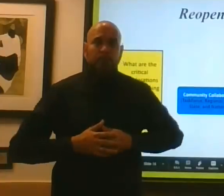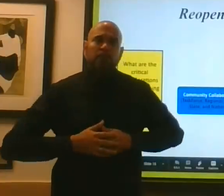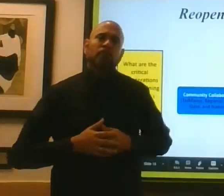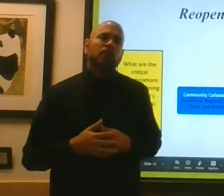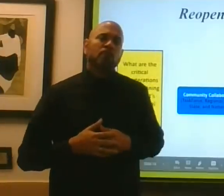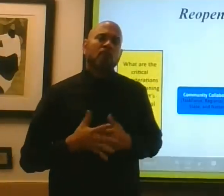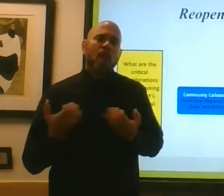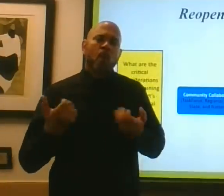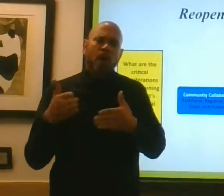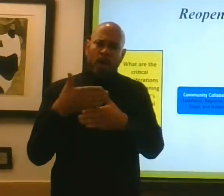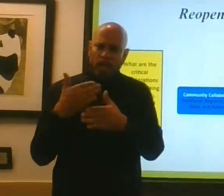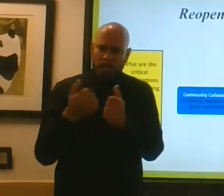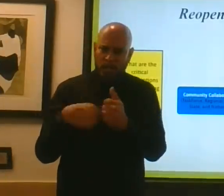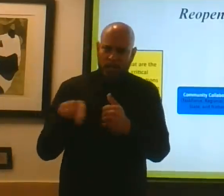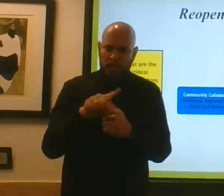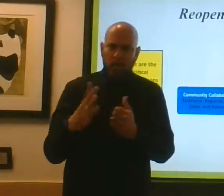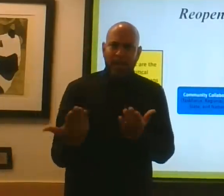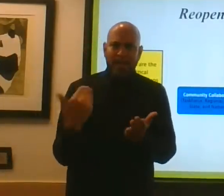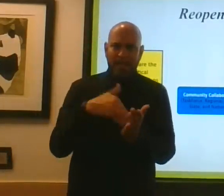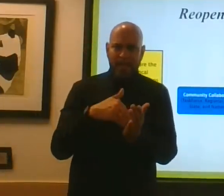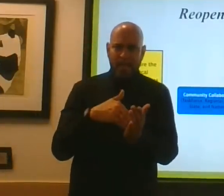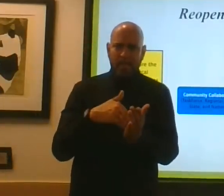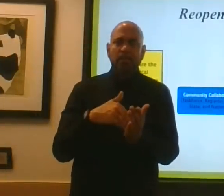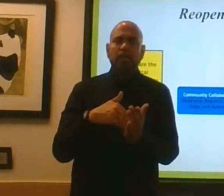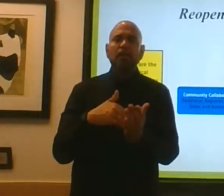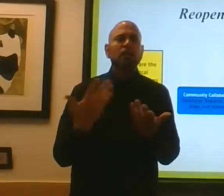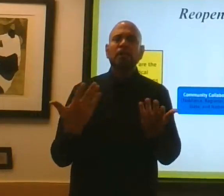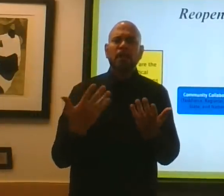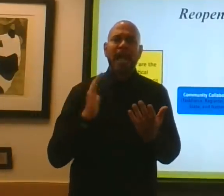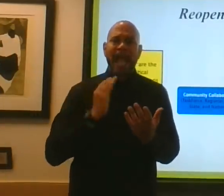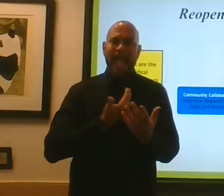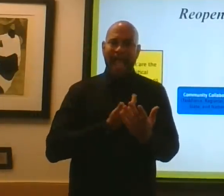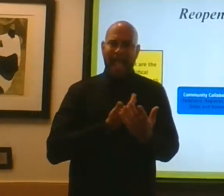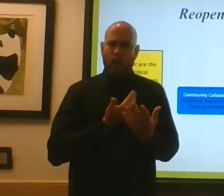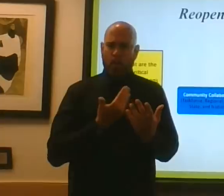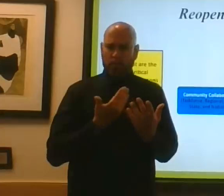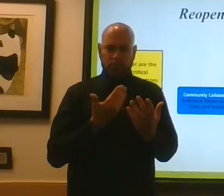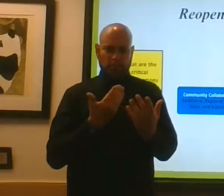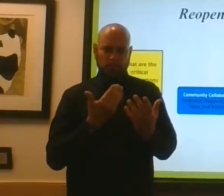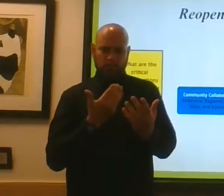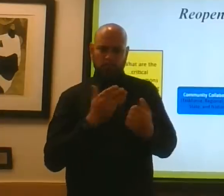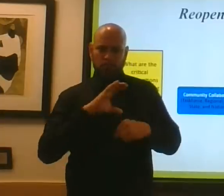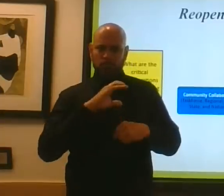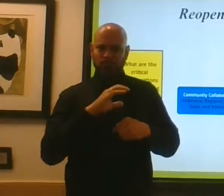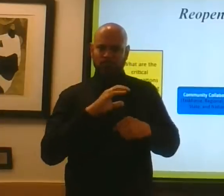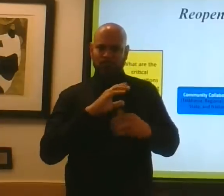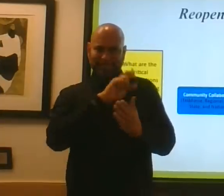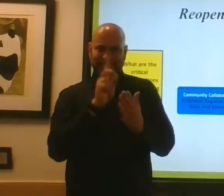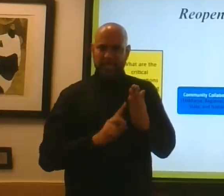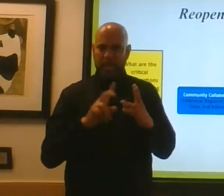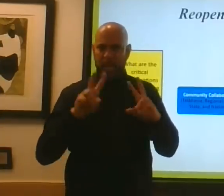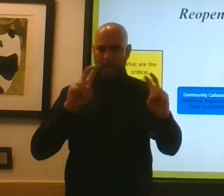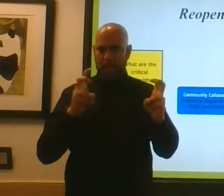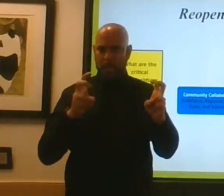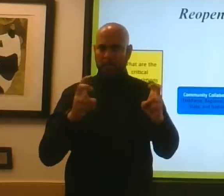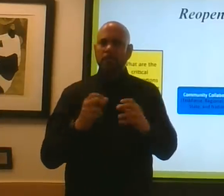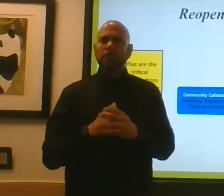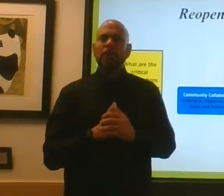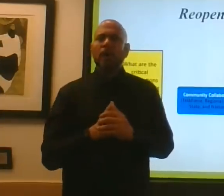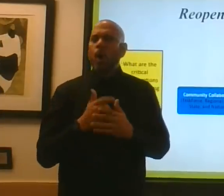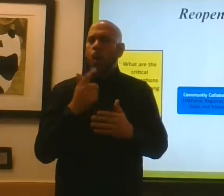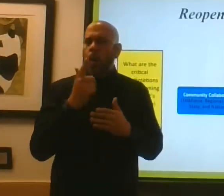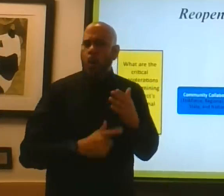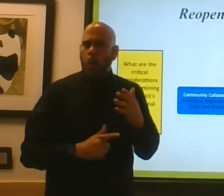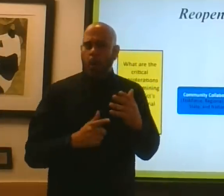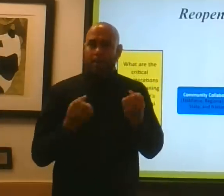is share with you again our framework. Many are asking, what are you going to do? Well, August 3rd is still a